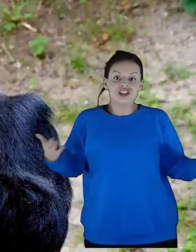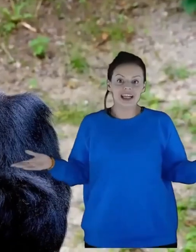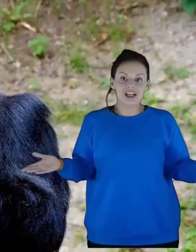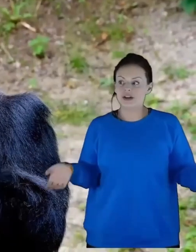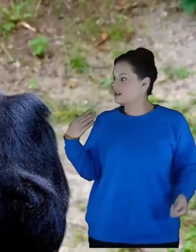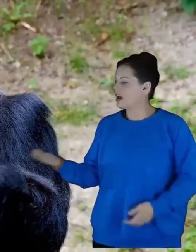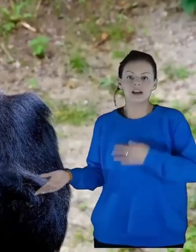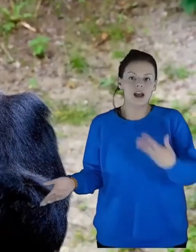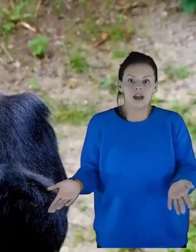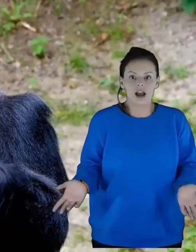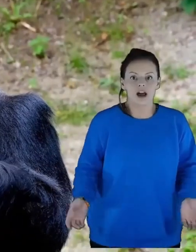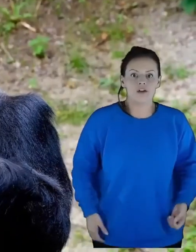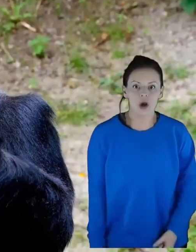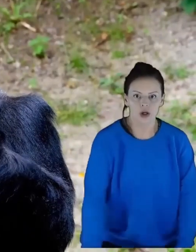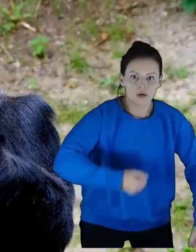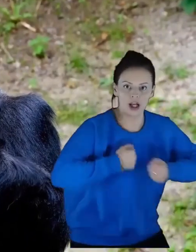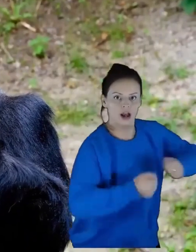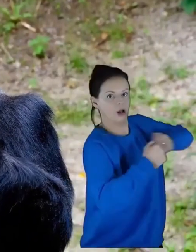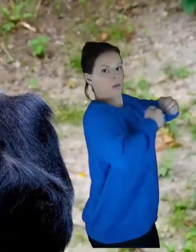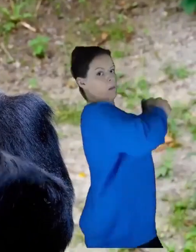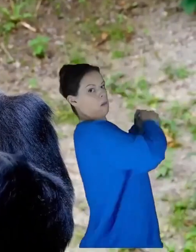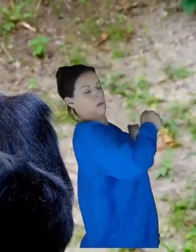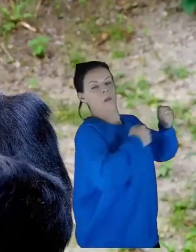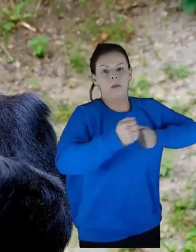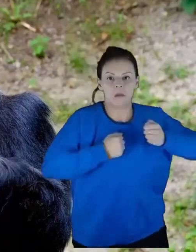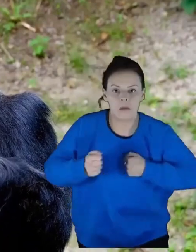D goes G-G-G for gorilla